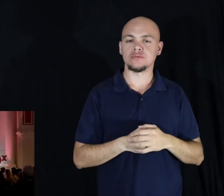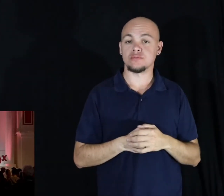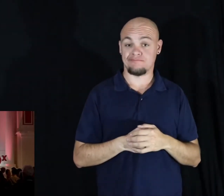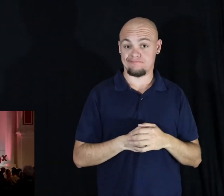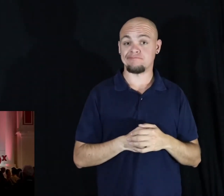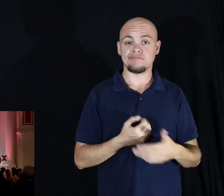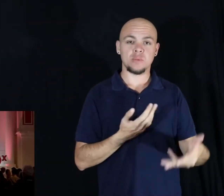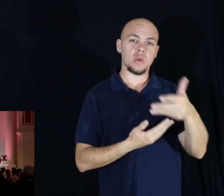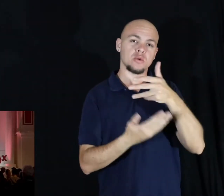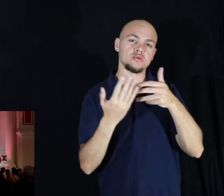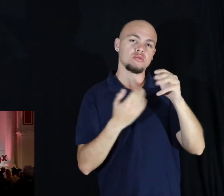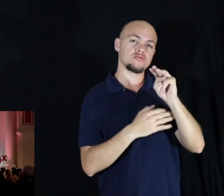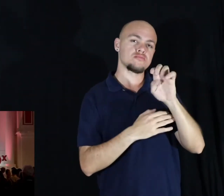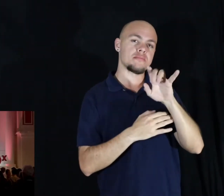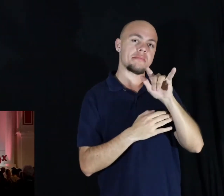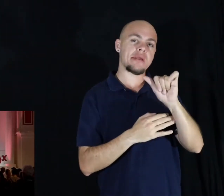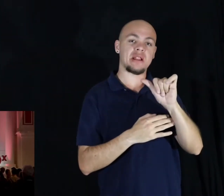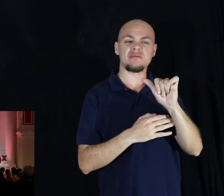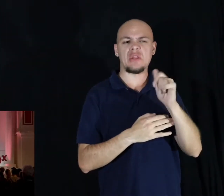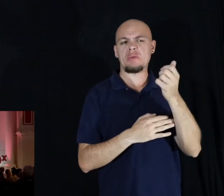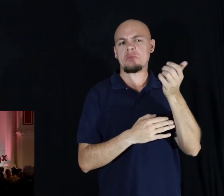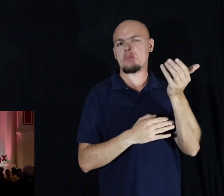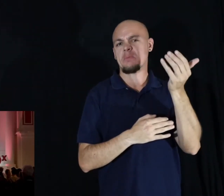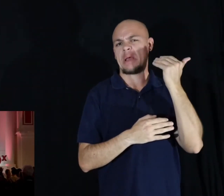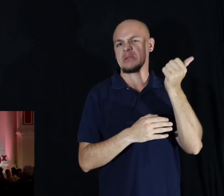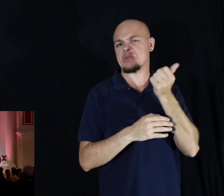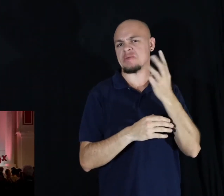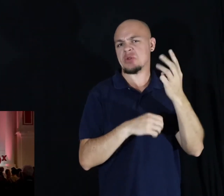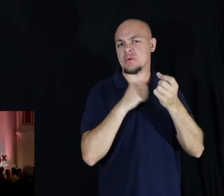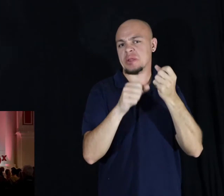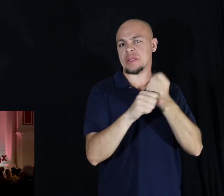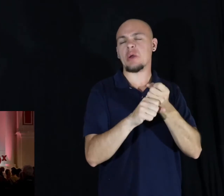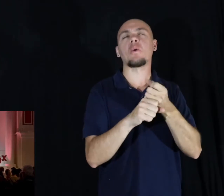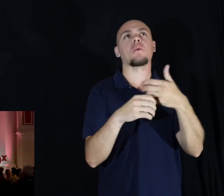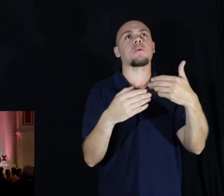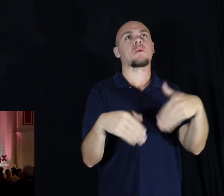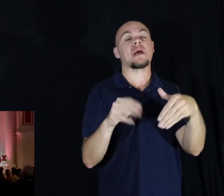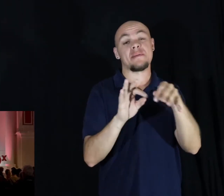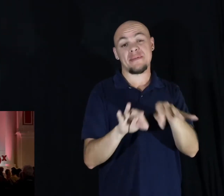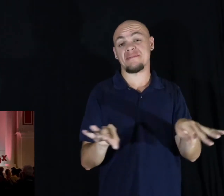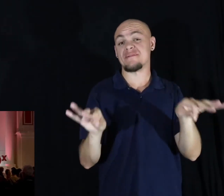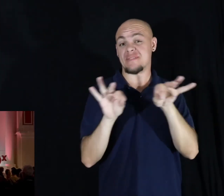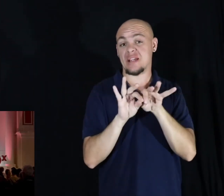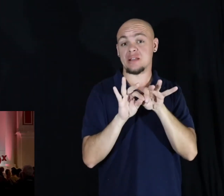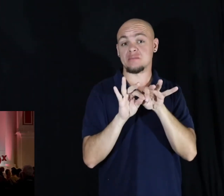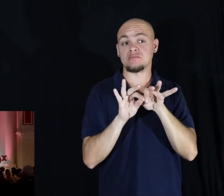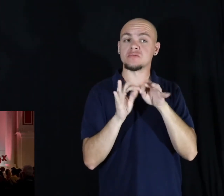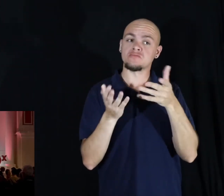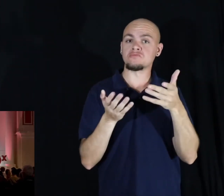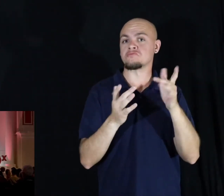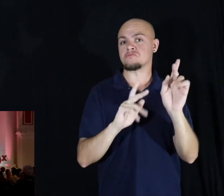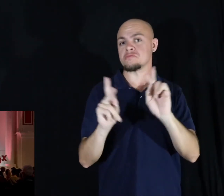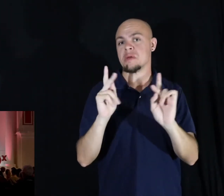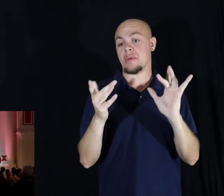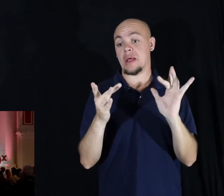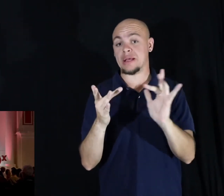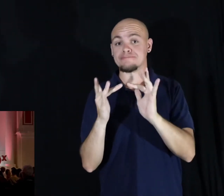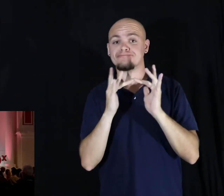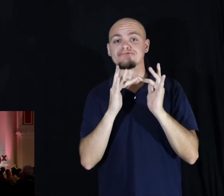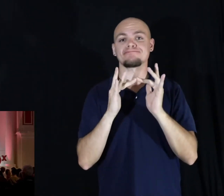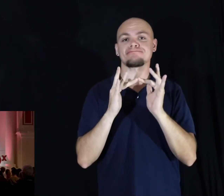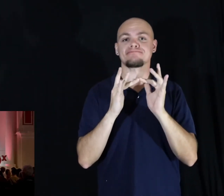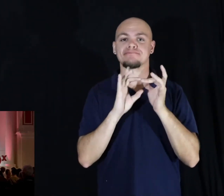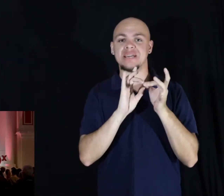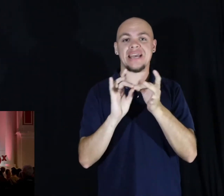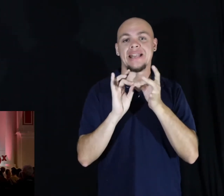vital in the past two years as what it truly does and intends to do is connect us. However, I